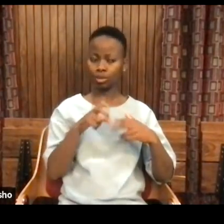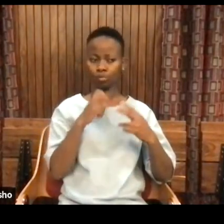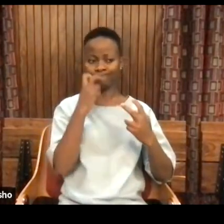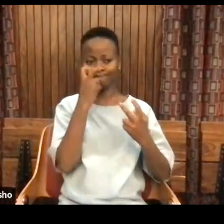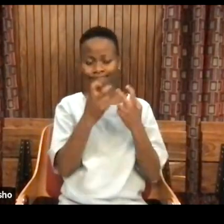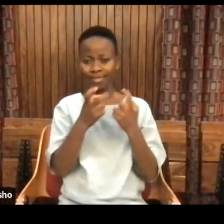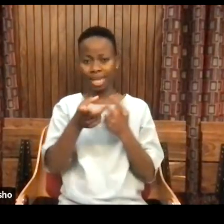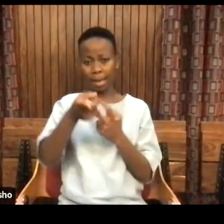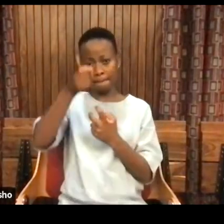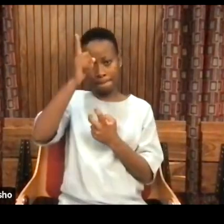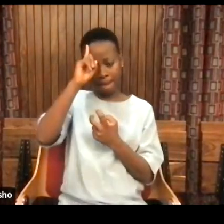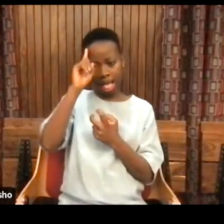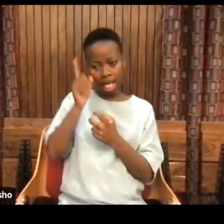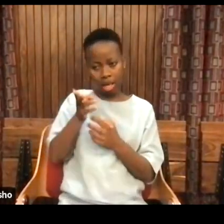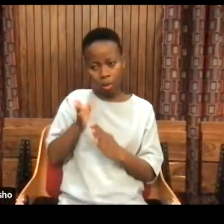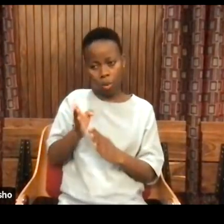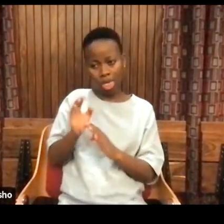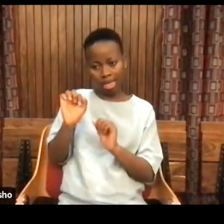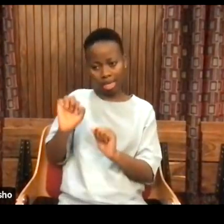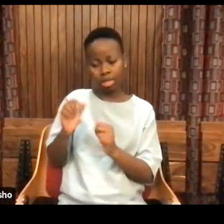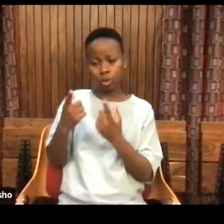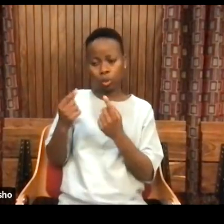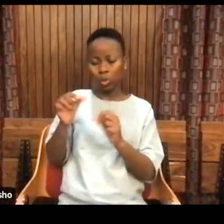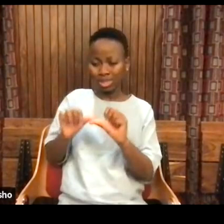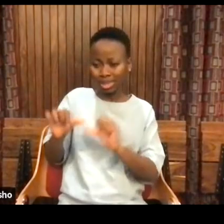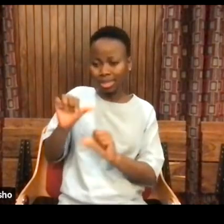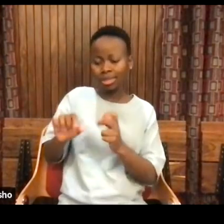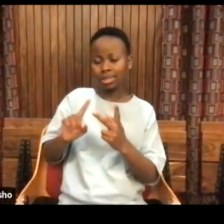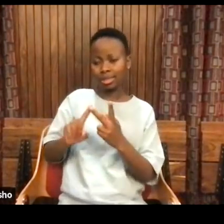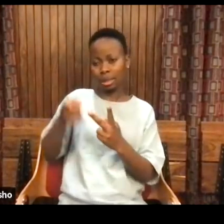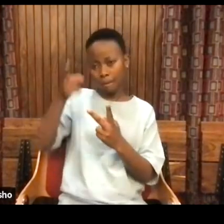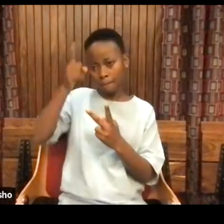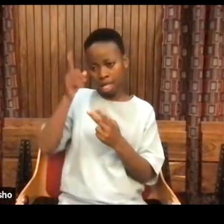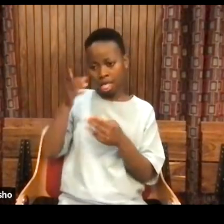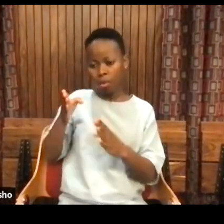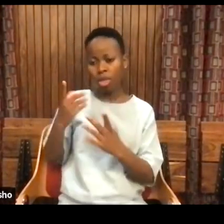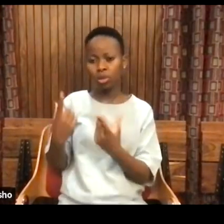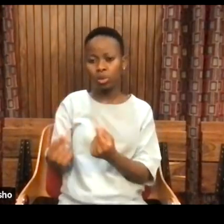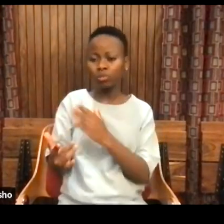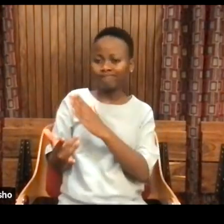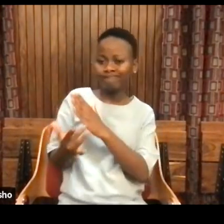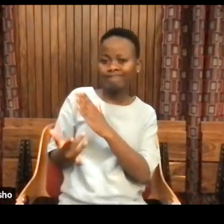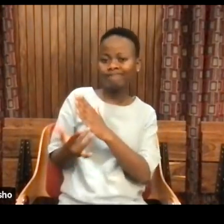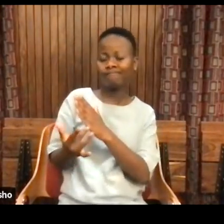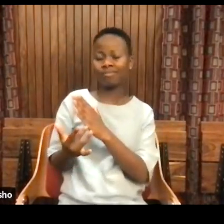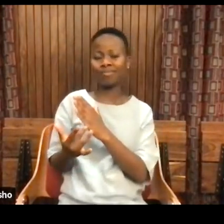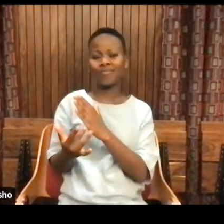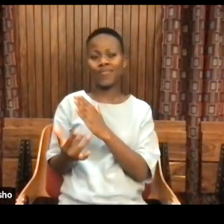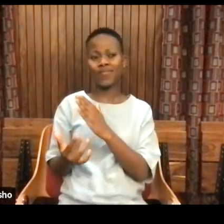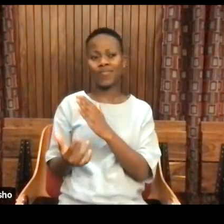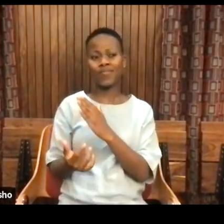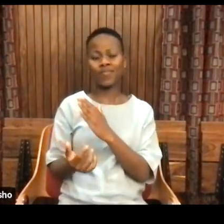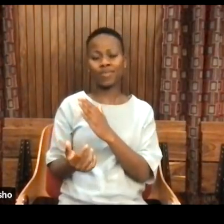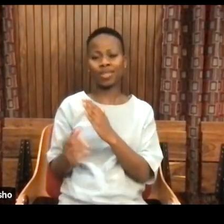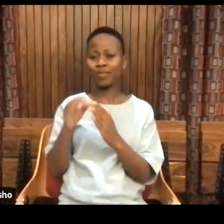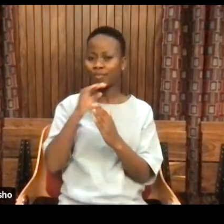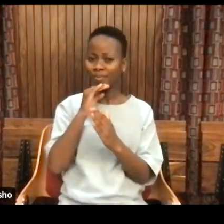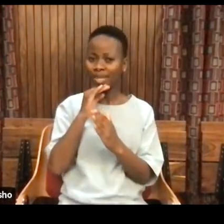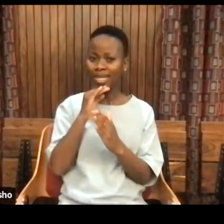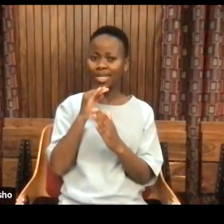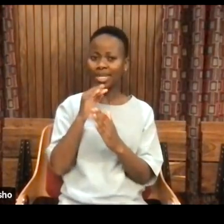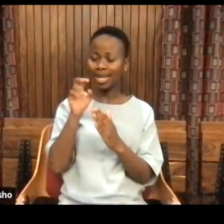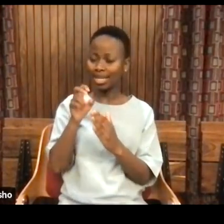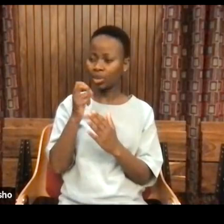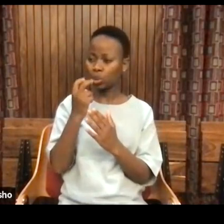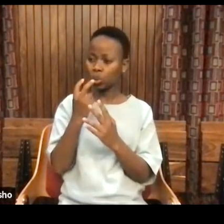forms of science, African technologies, really like going back to